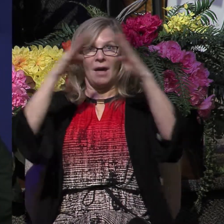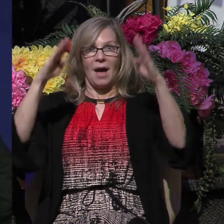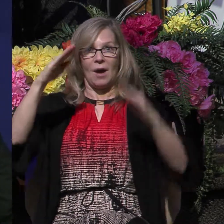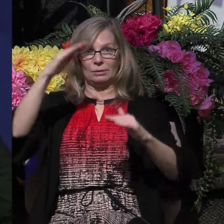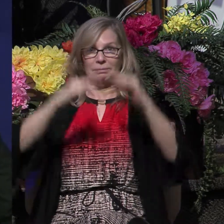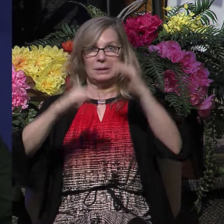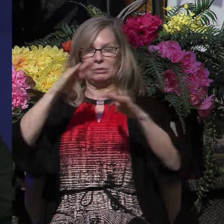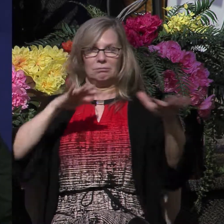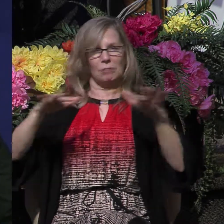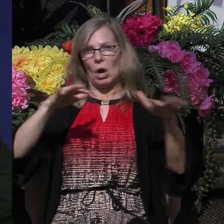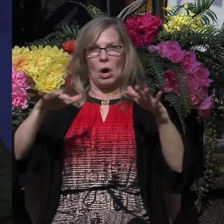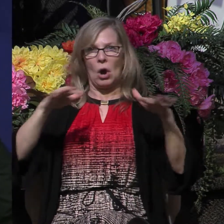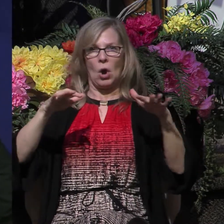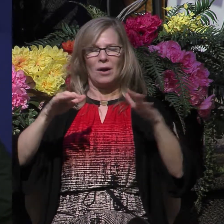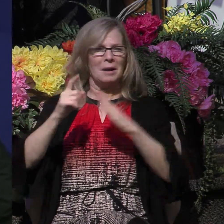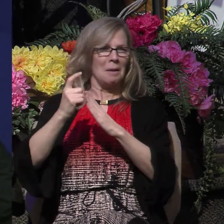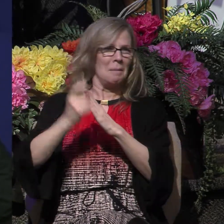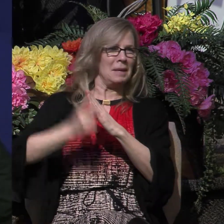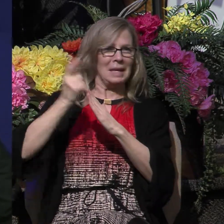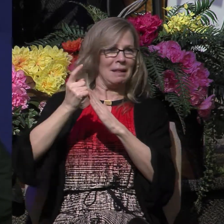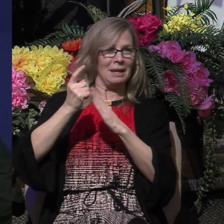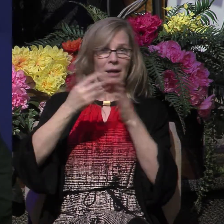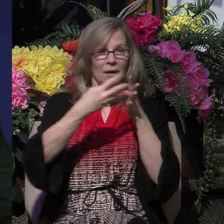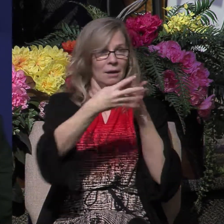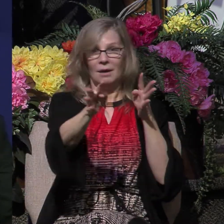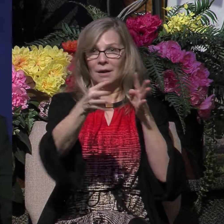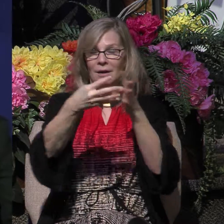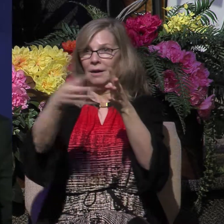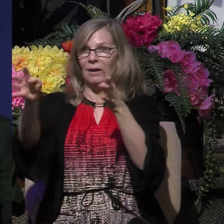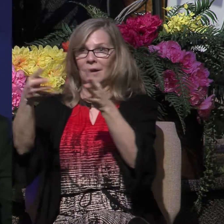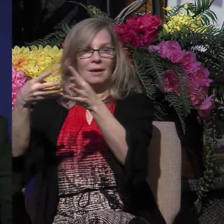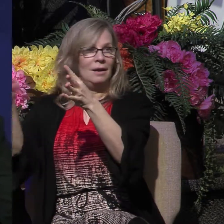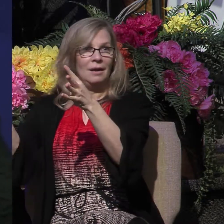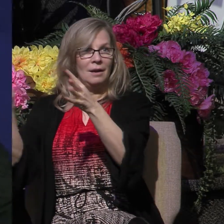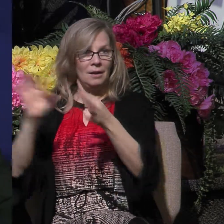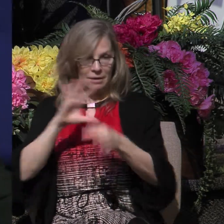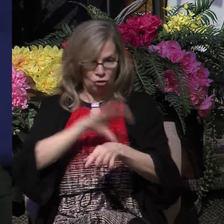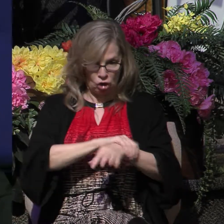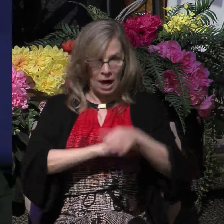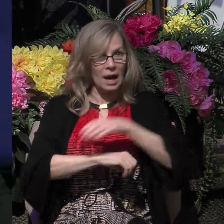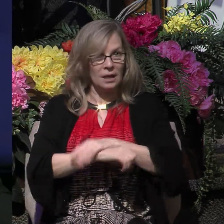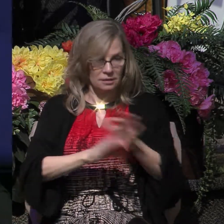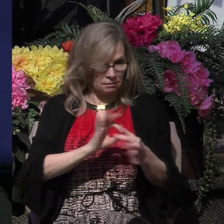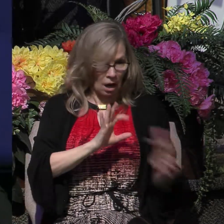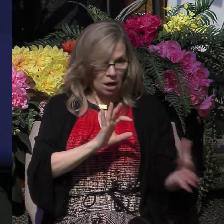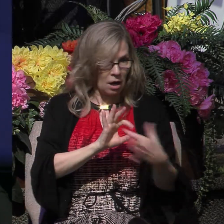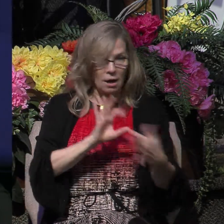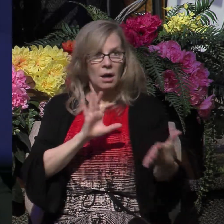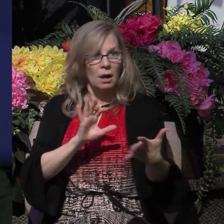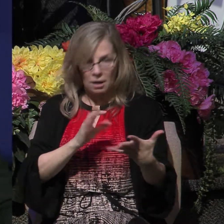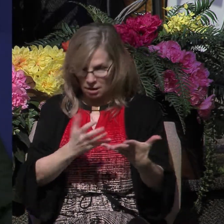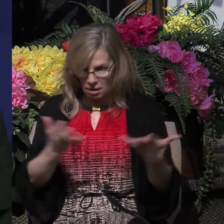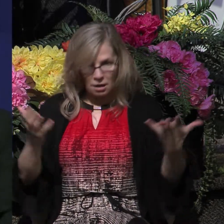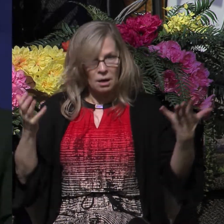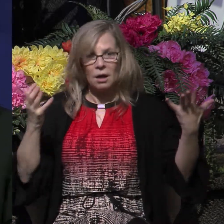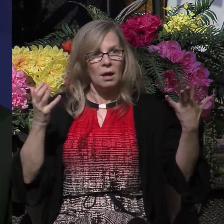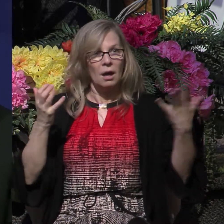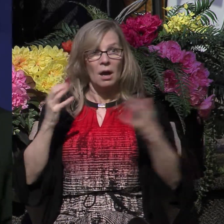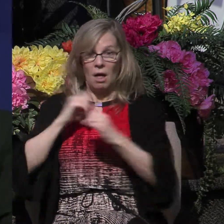and immediately all the doors were opened, and everyone's chains were unfastened. When the jailer awoke and saw the prison doors open, he drew his